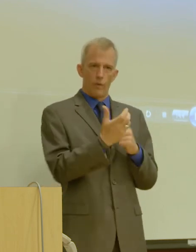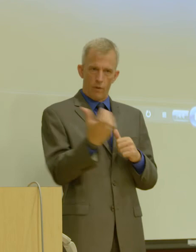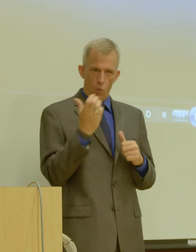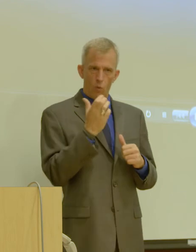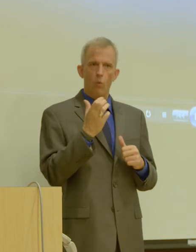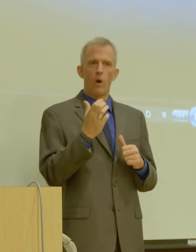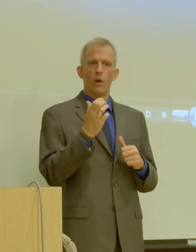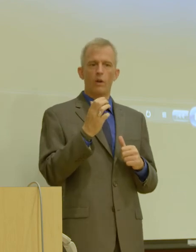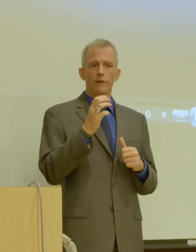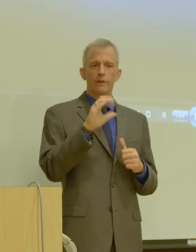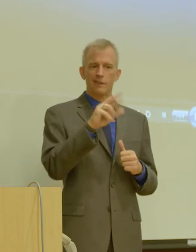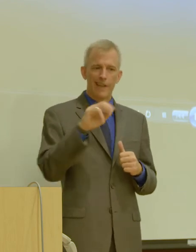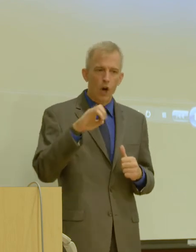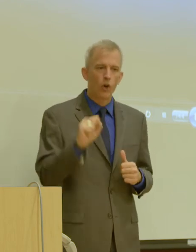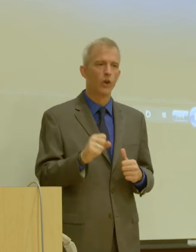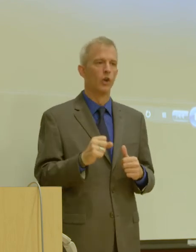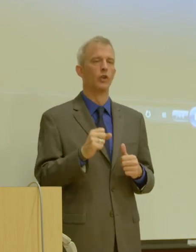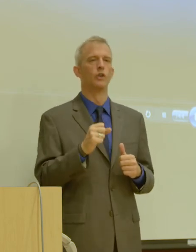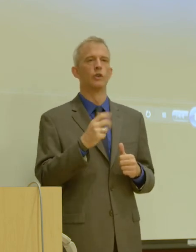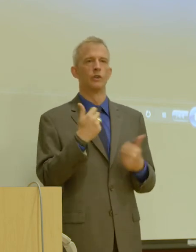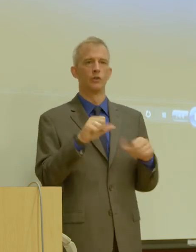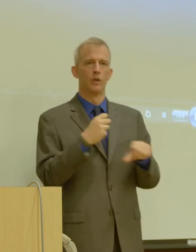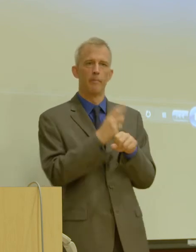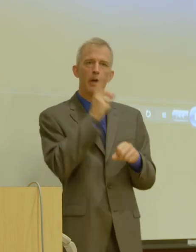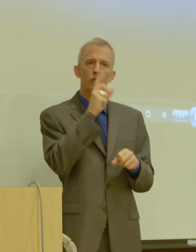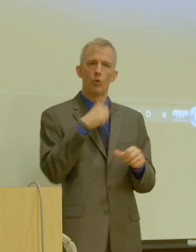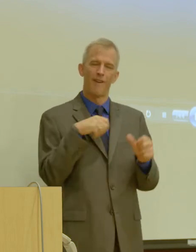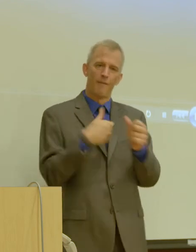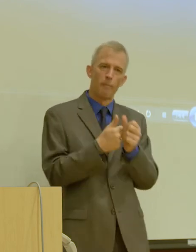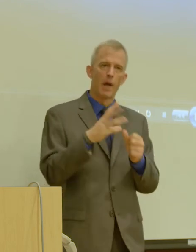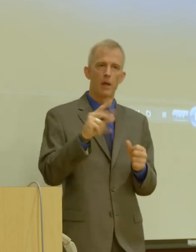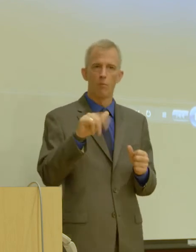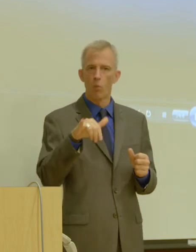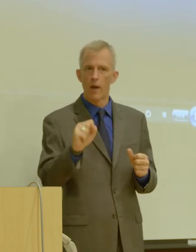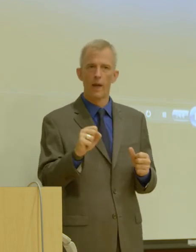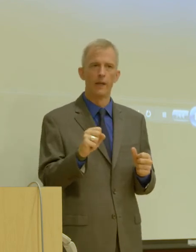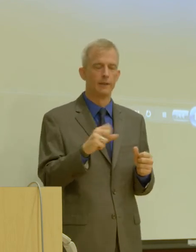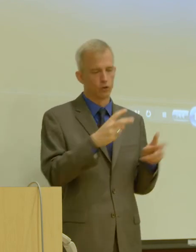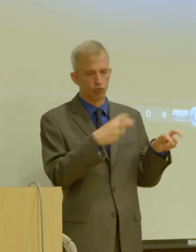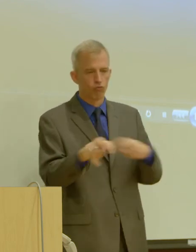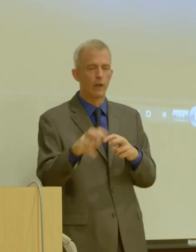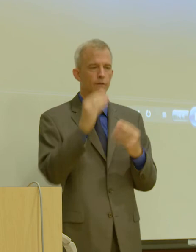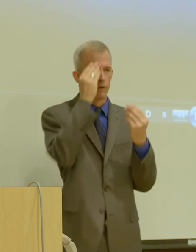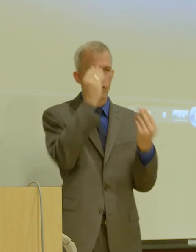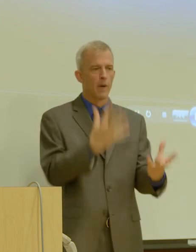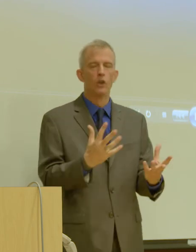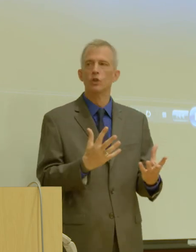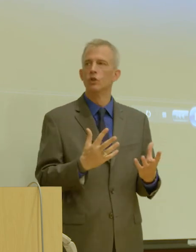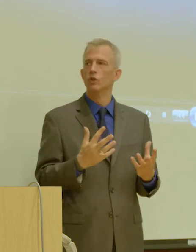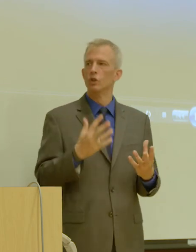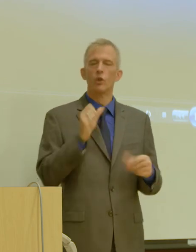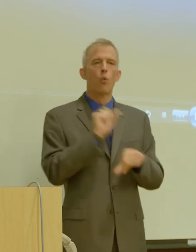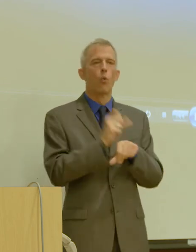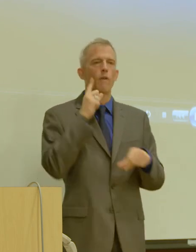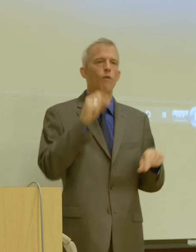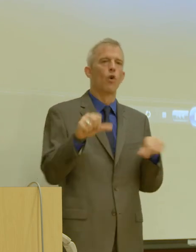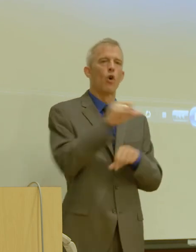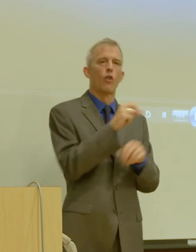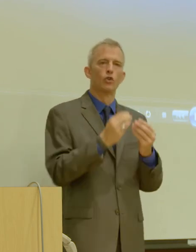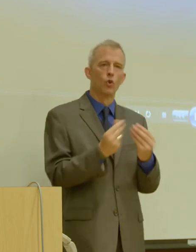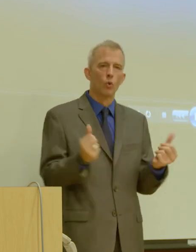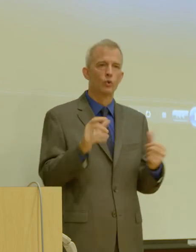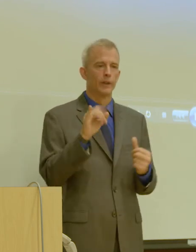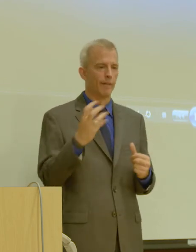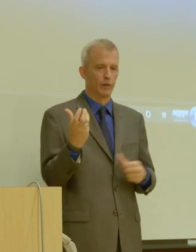systems that are out there. Um, asking them to find backup ways to move their, their data, um, and work for alternate solutions, whether it's a